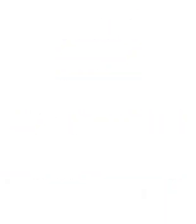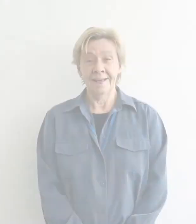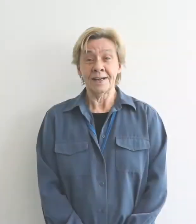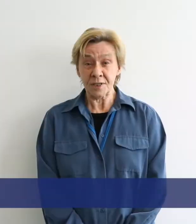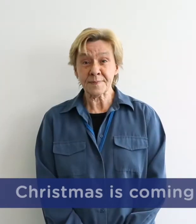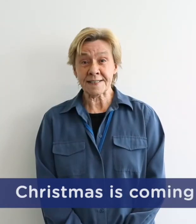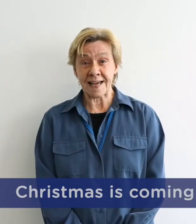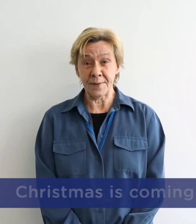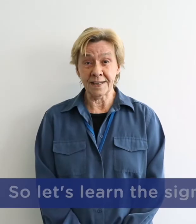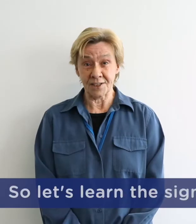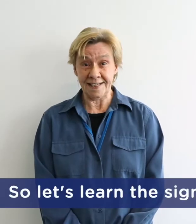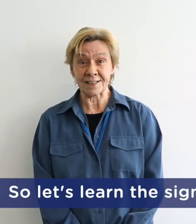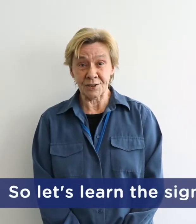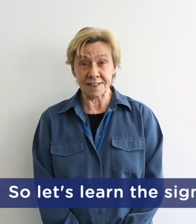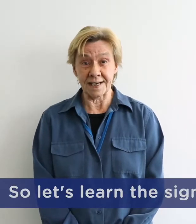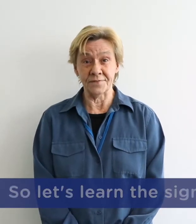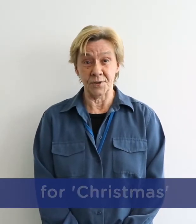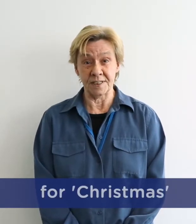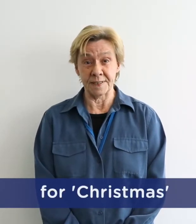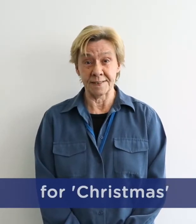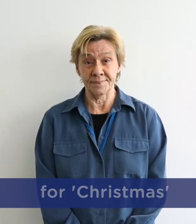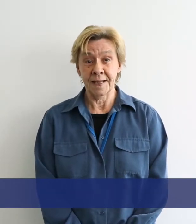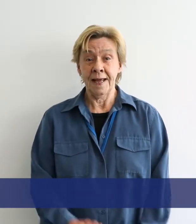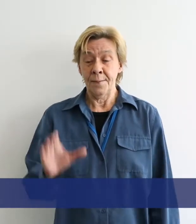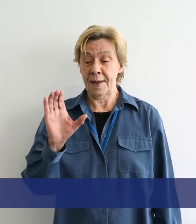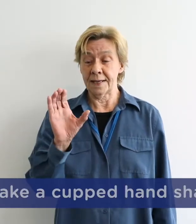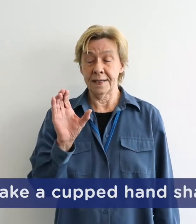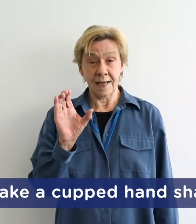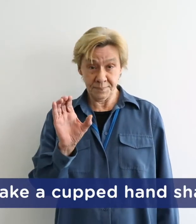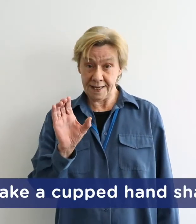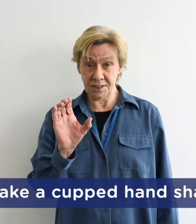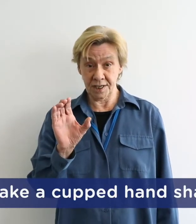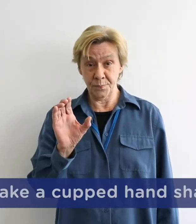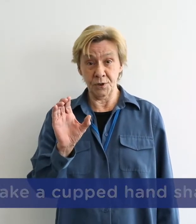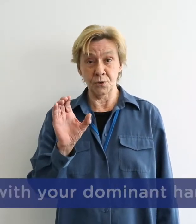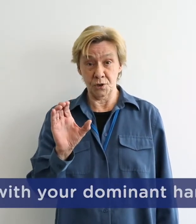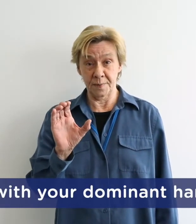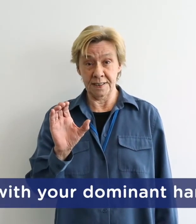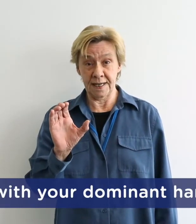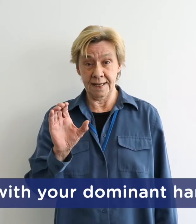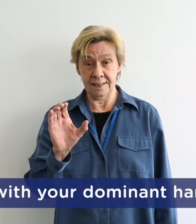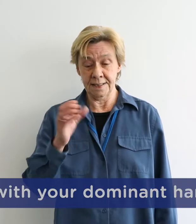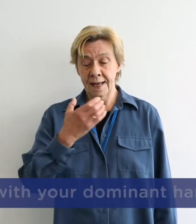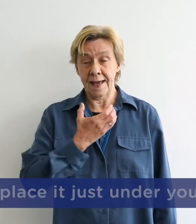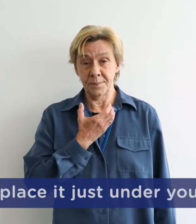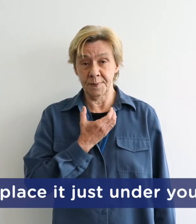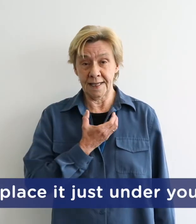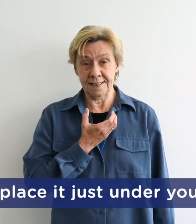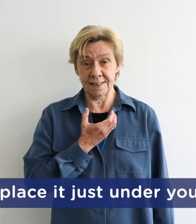Christmas is coming so let's learn the sign for Christmas make a cupped handshake with your dominant hand and place it